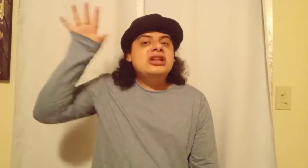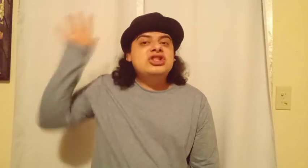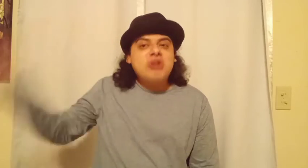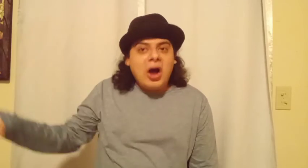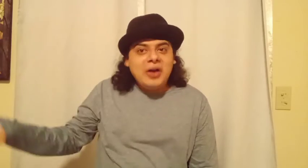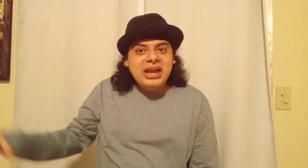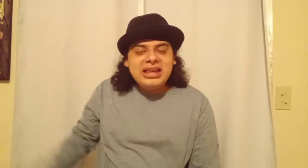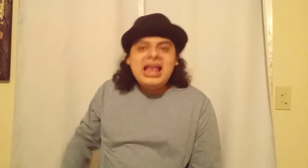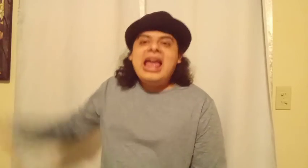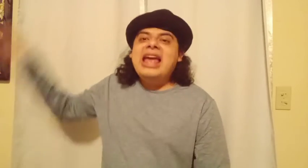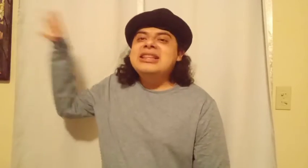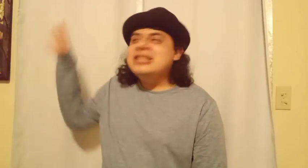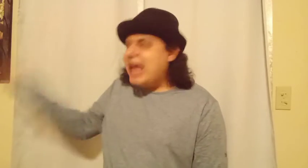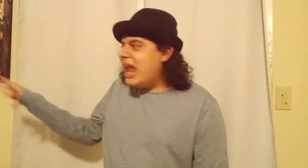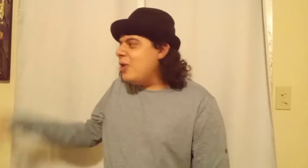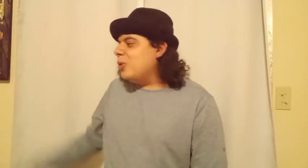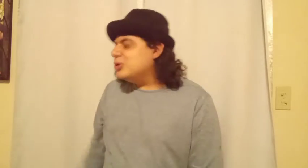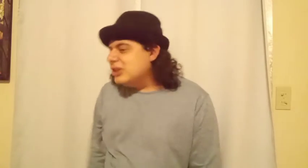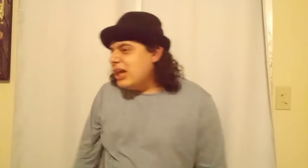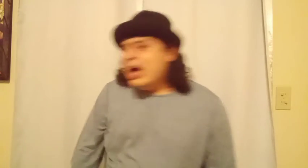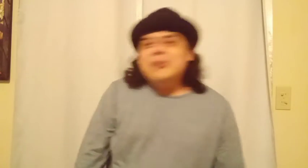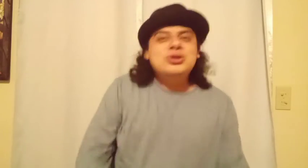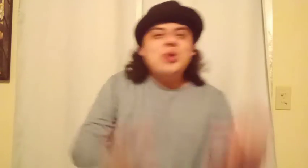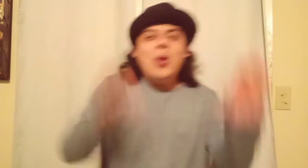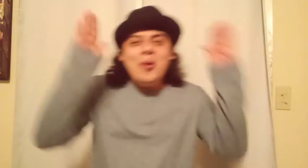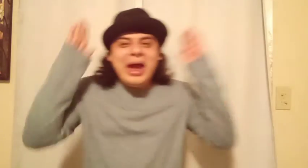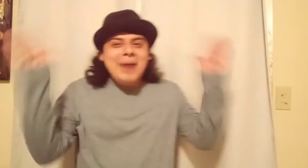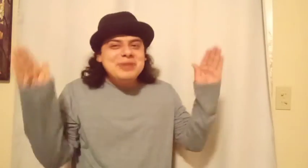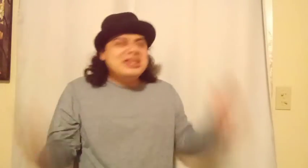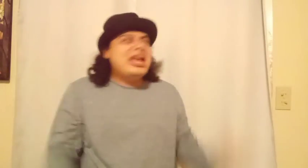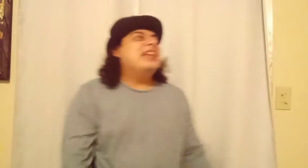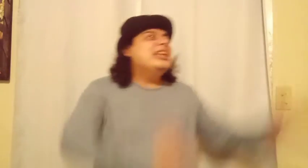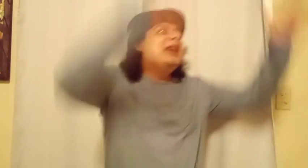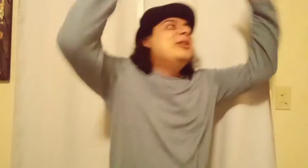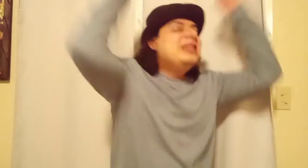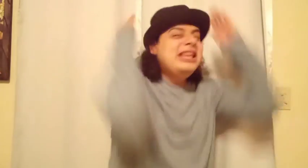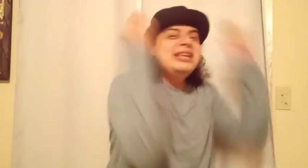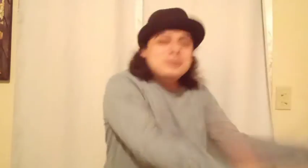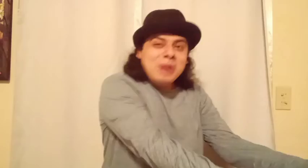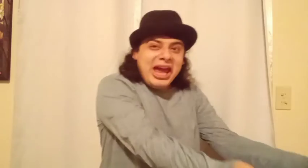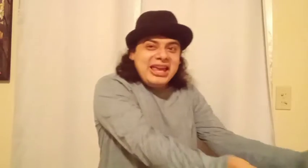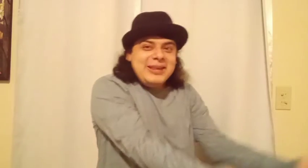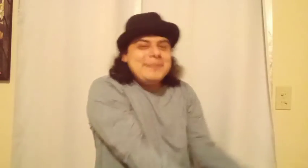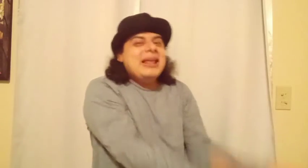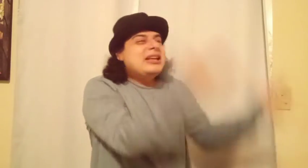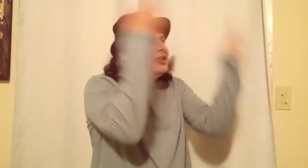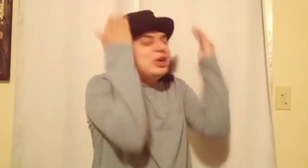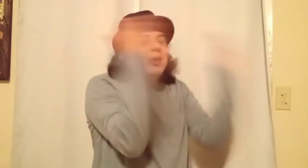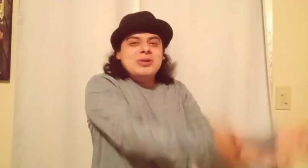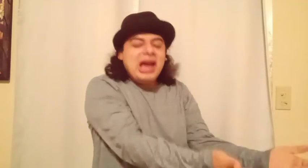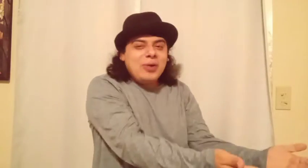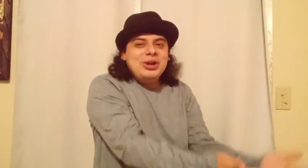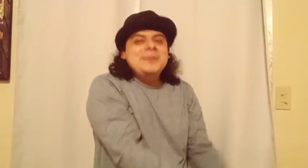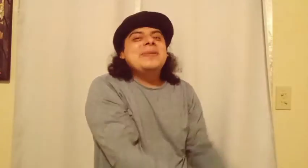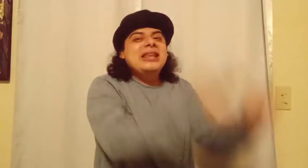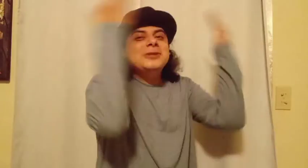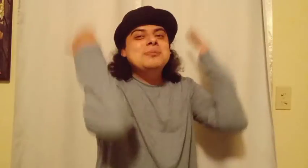Sonic and Tails. I'm so happy that he's playing Jim Carrey. He's